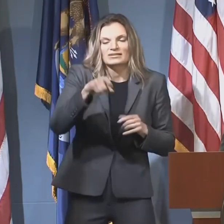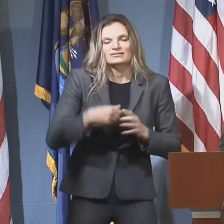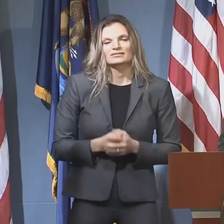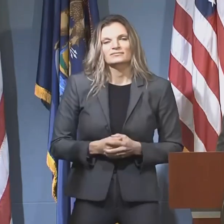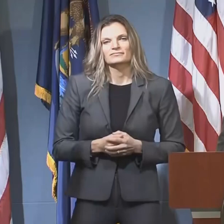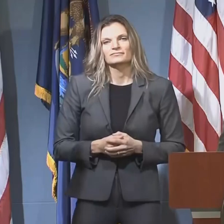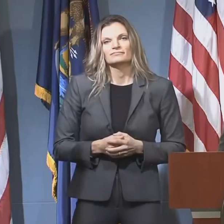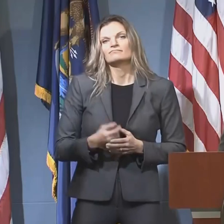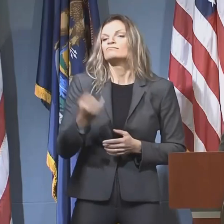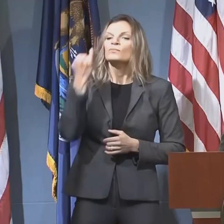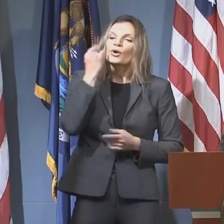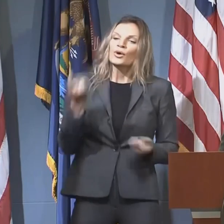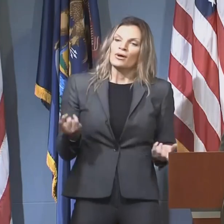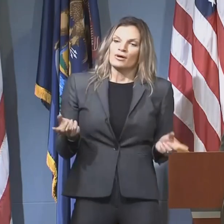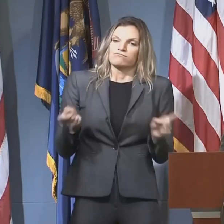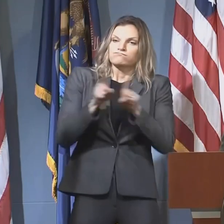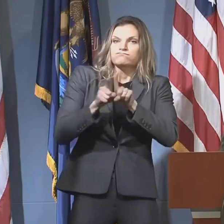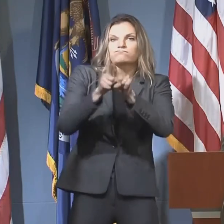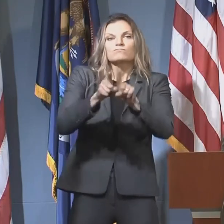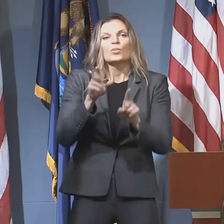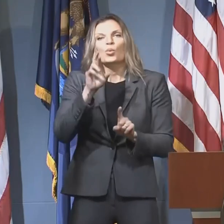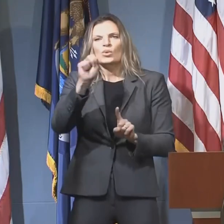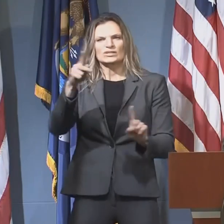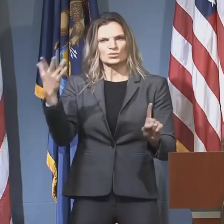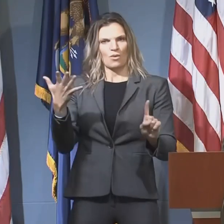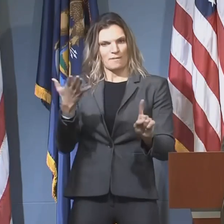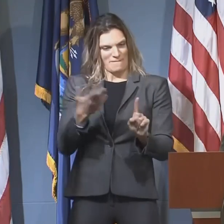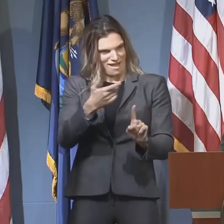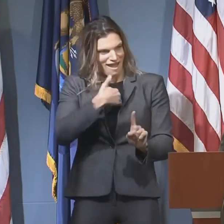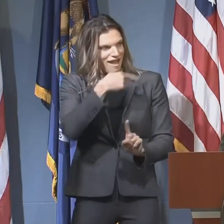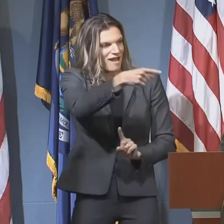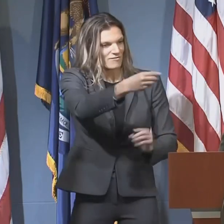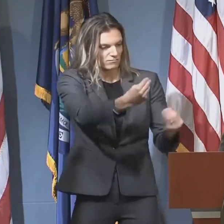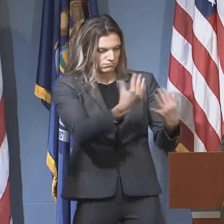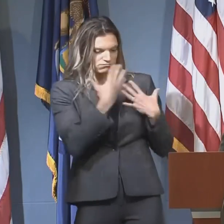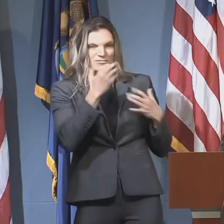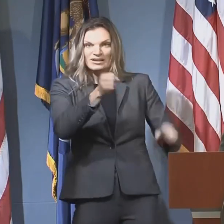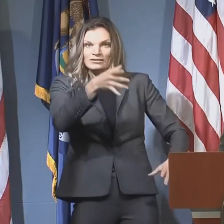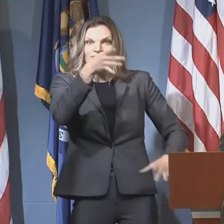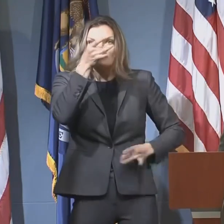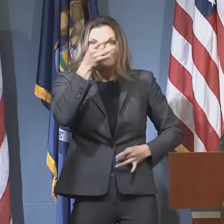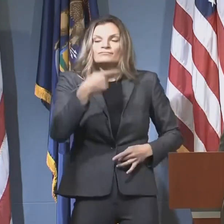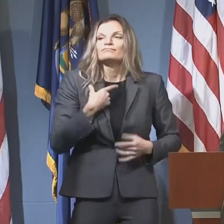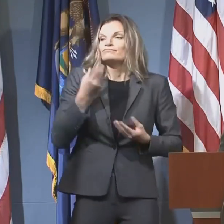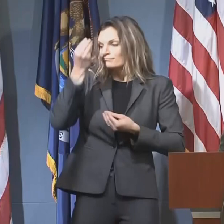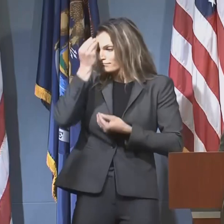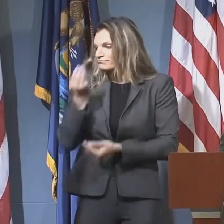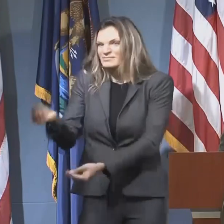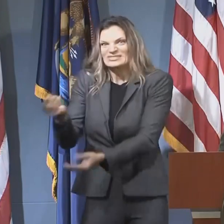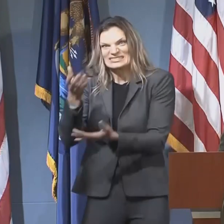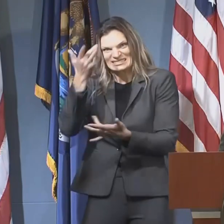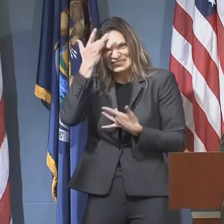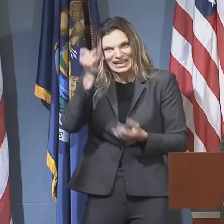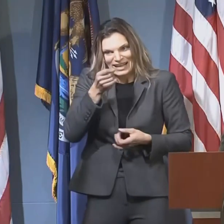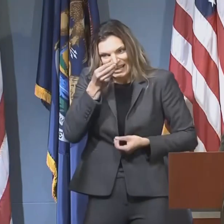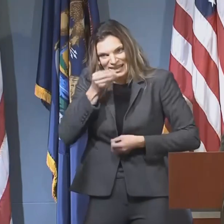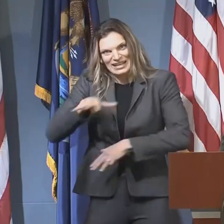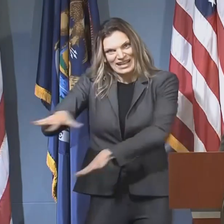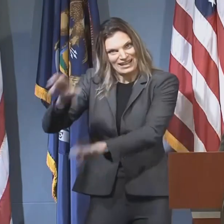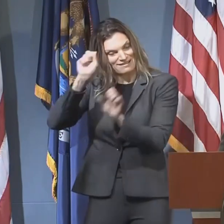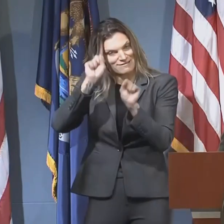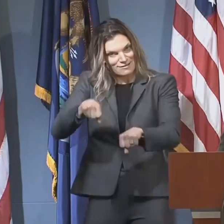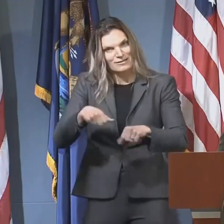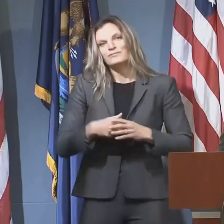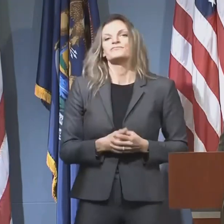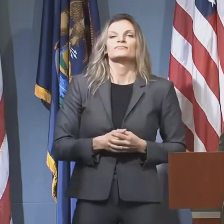have a gathering, there's a risk that someone there will have COVID-19. Not only could it spread to others and make people very ill, but it can also